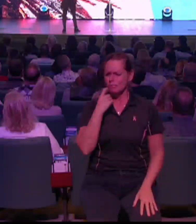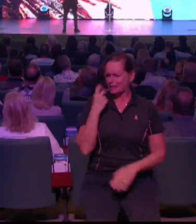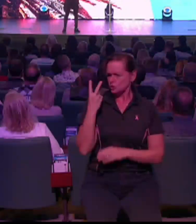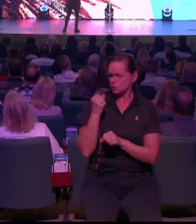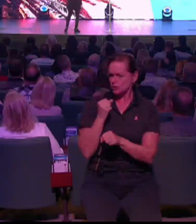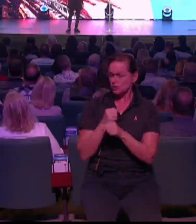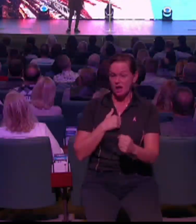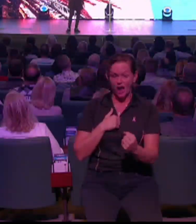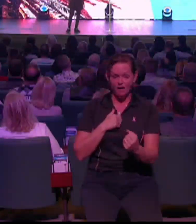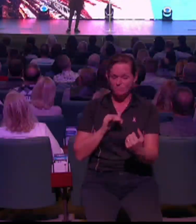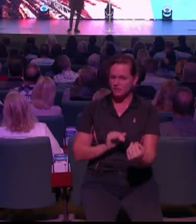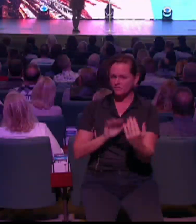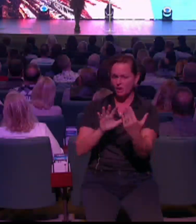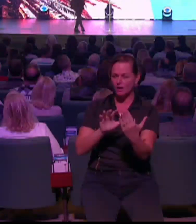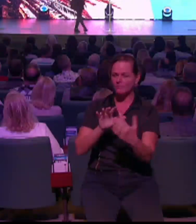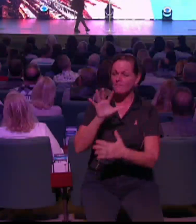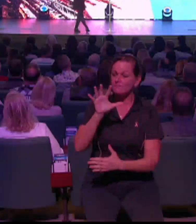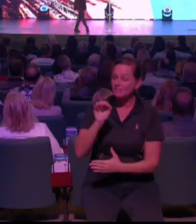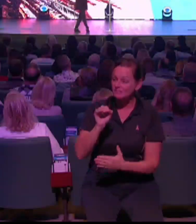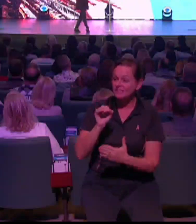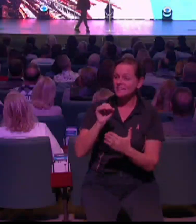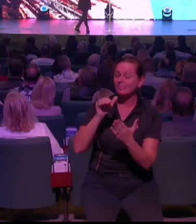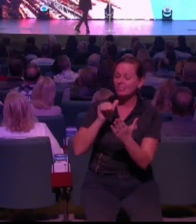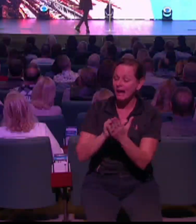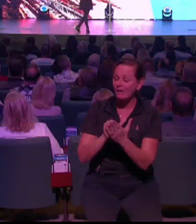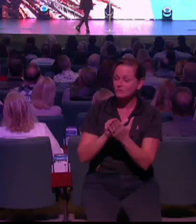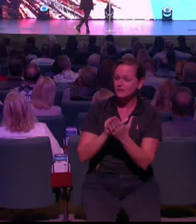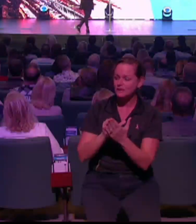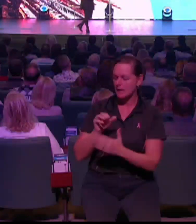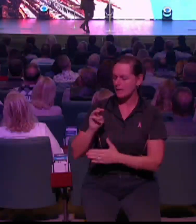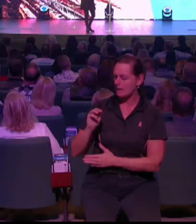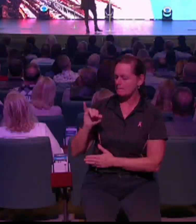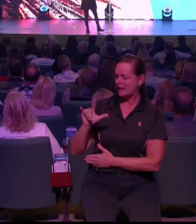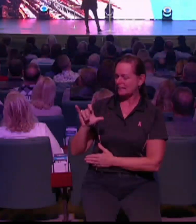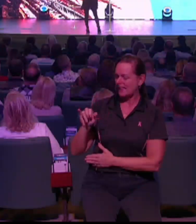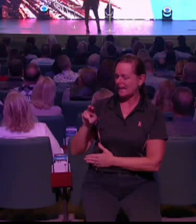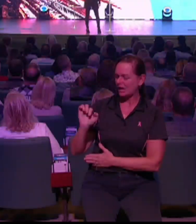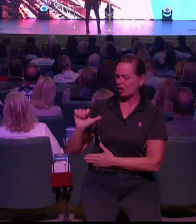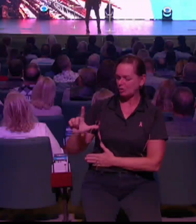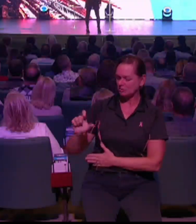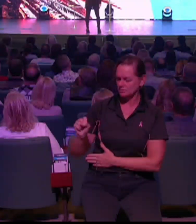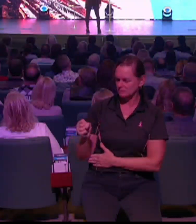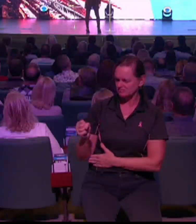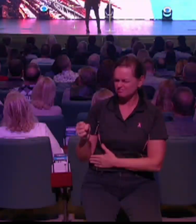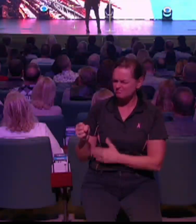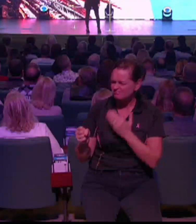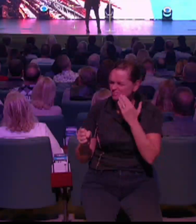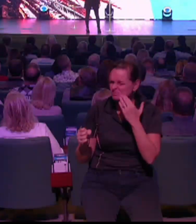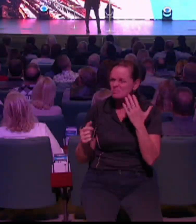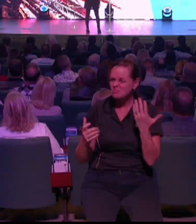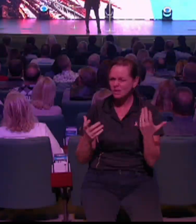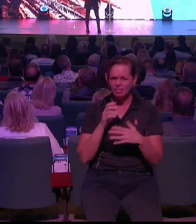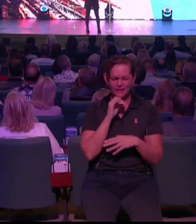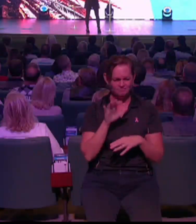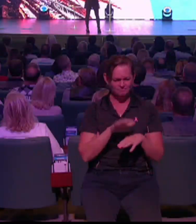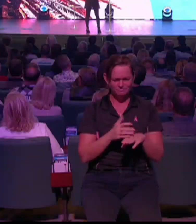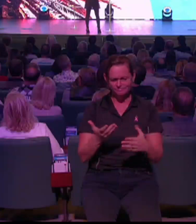millennials. And I'm going to tell you this about millennials. There is nobody more brilliant and more well